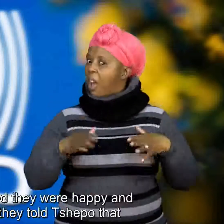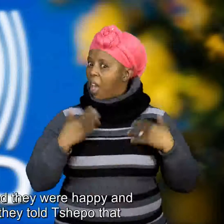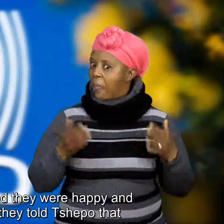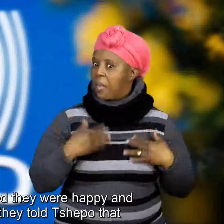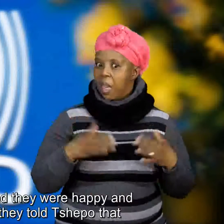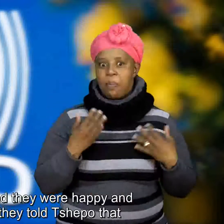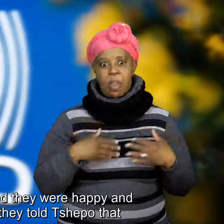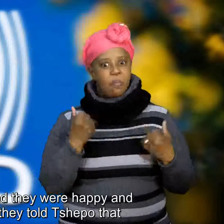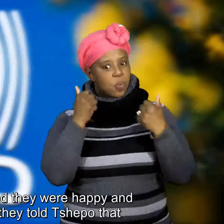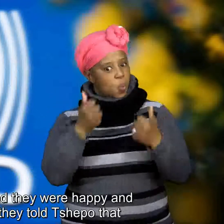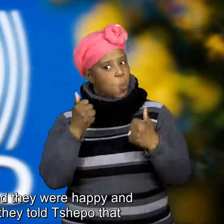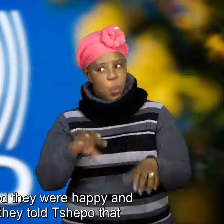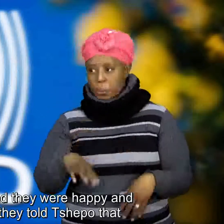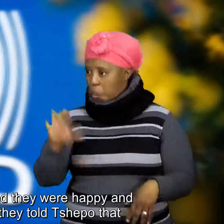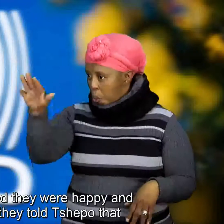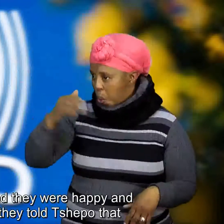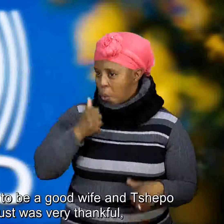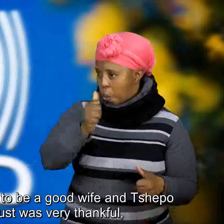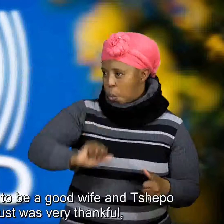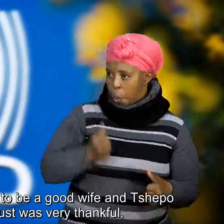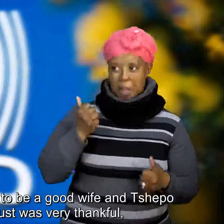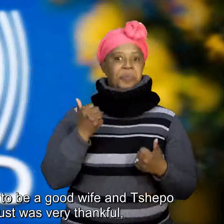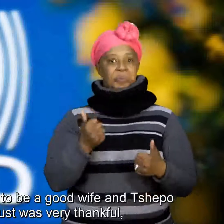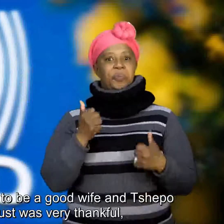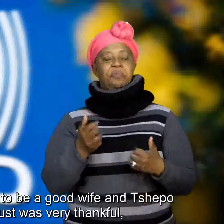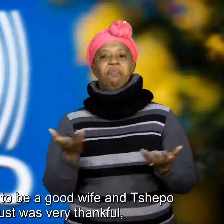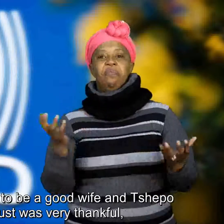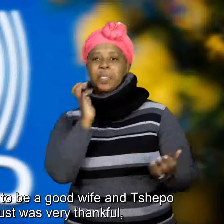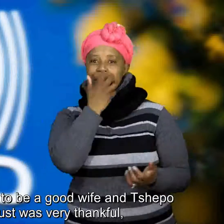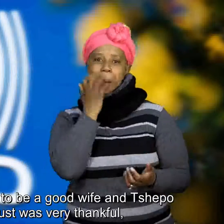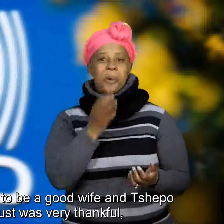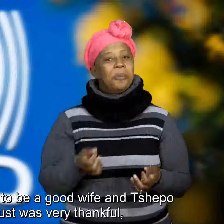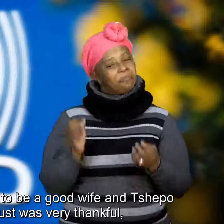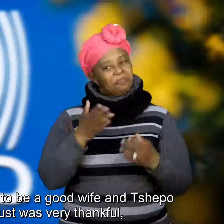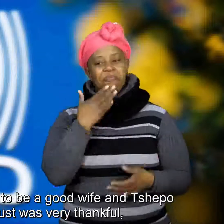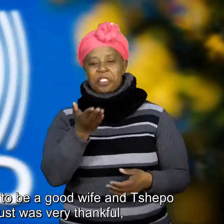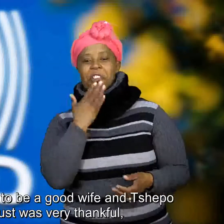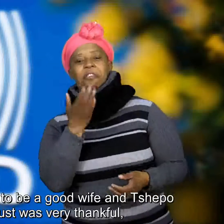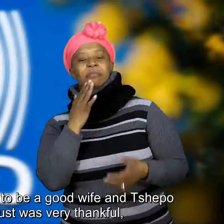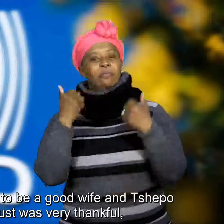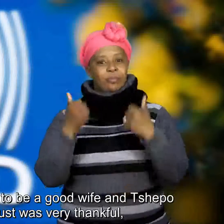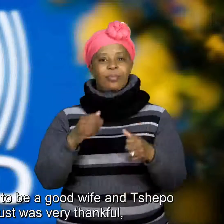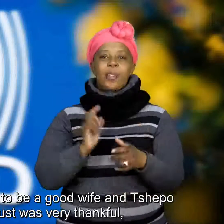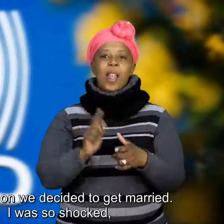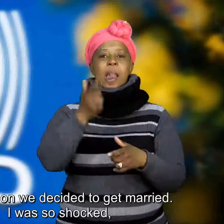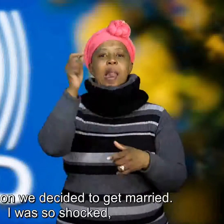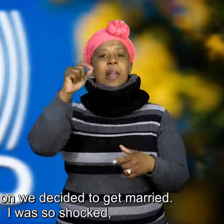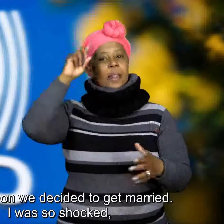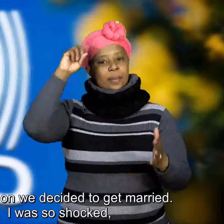happy and they told Tsepo that I'm gonna be a good wife and Tsepo just was very thankful and later on